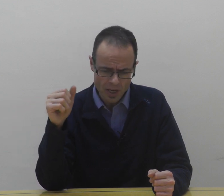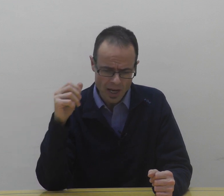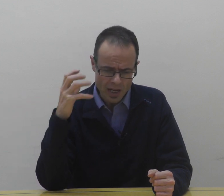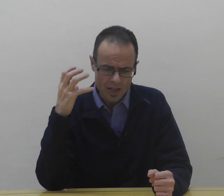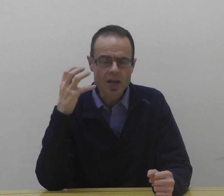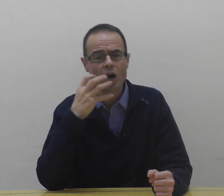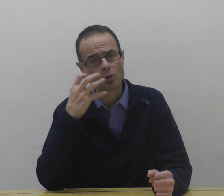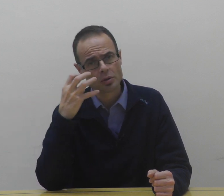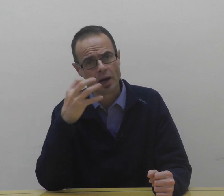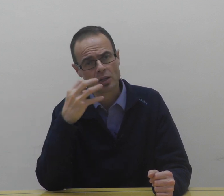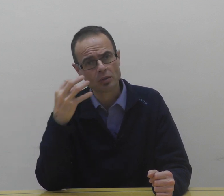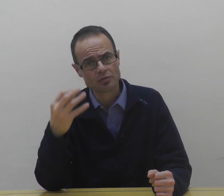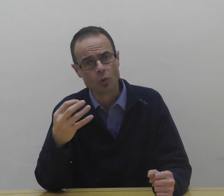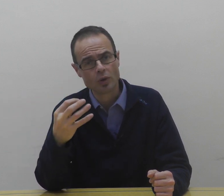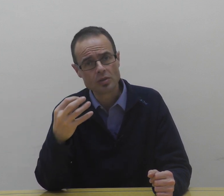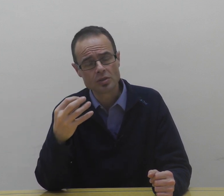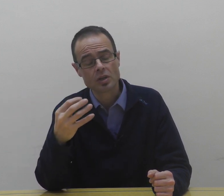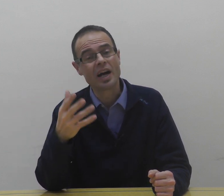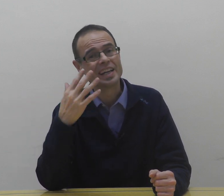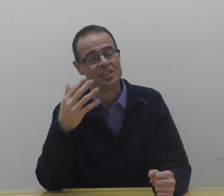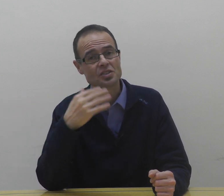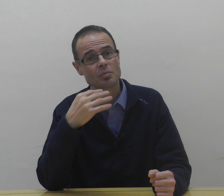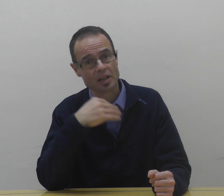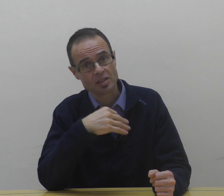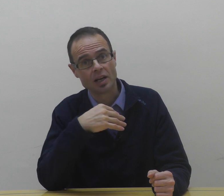They hold the mandible forwards against the maxilla.